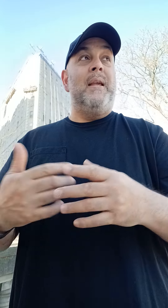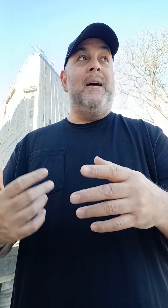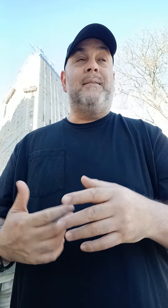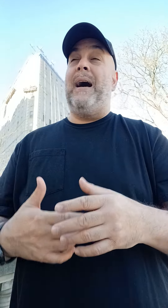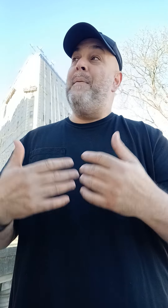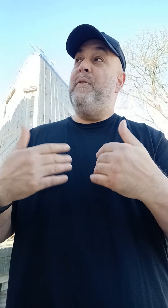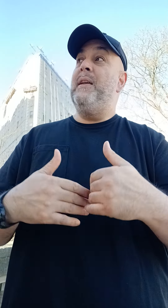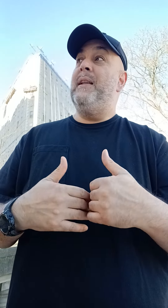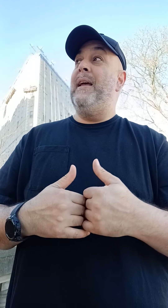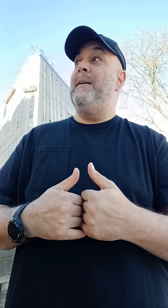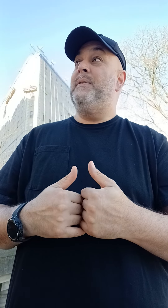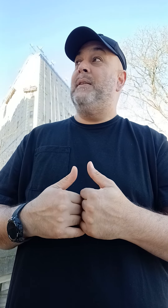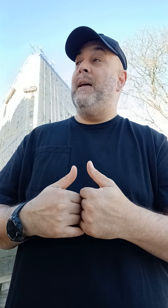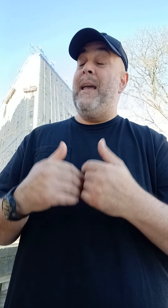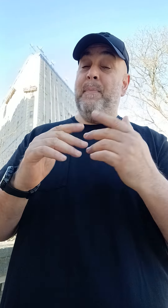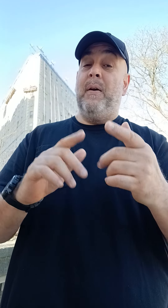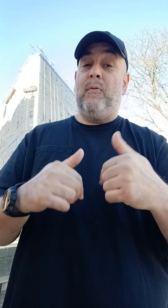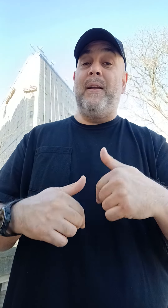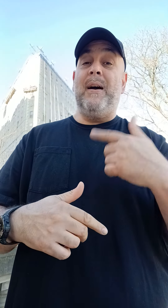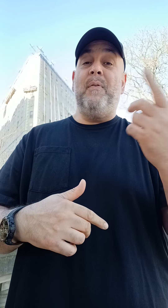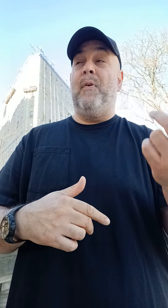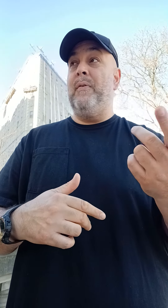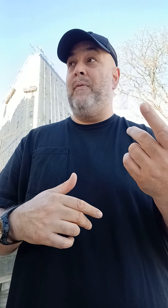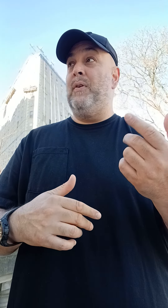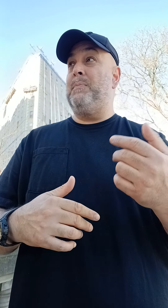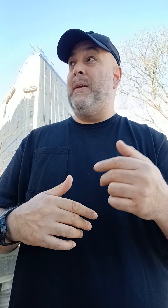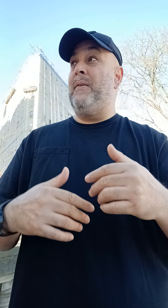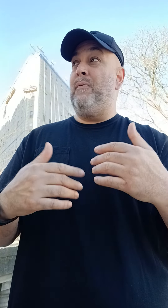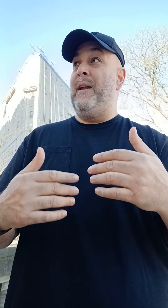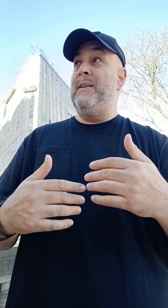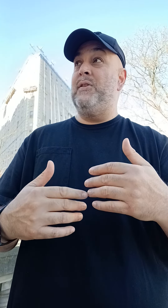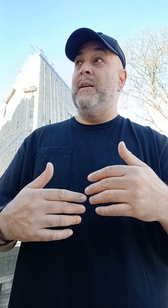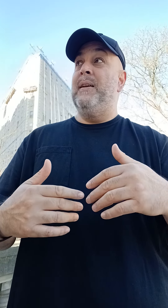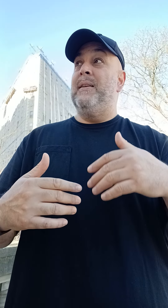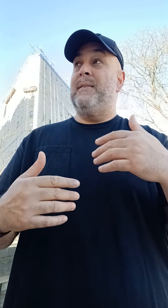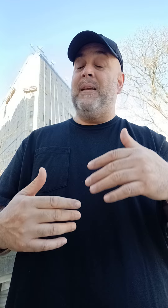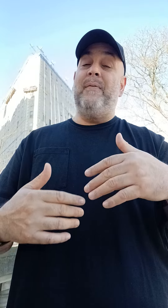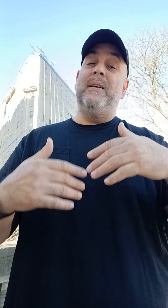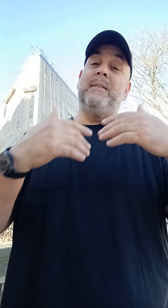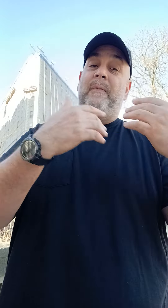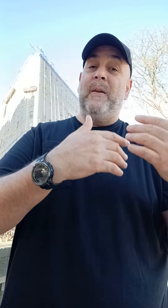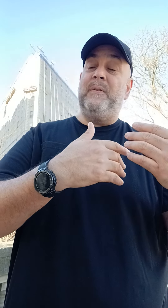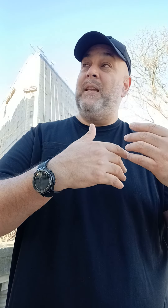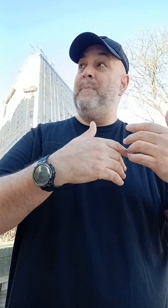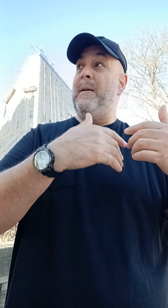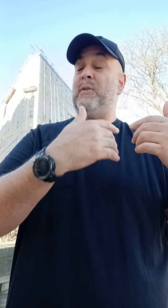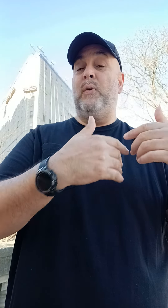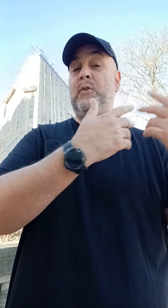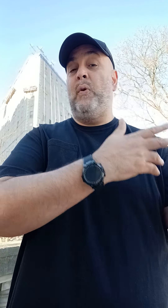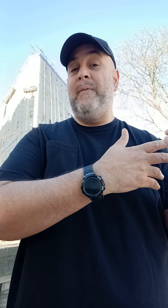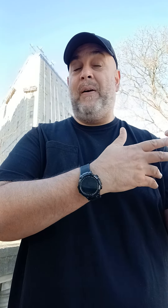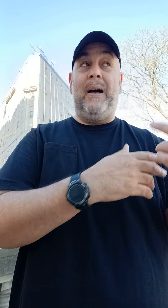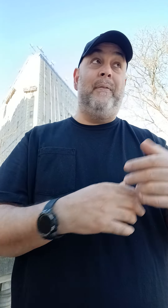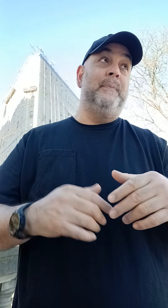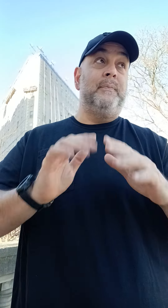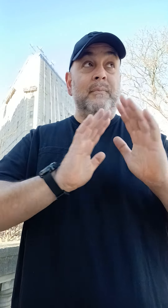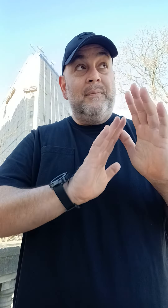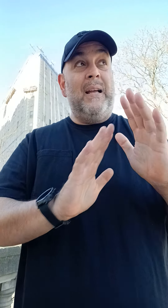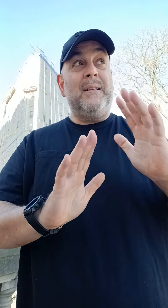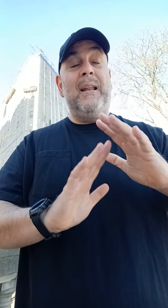Yes, I'm thinking AMC 8 right now before the reverse split can range 7 to 15, maybe 20, 25. 25, that's kind